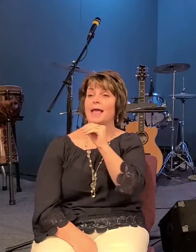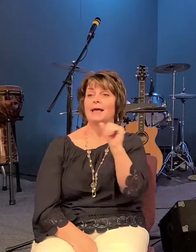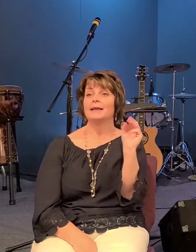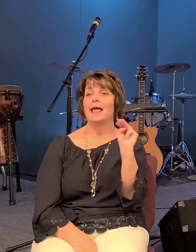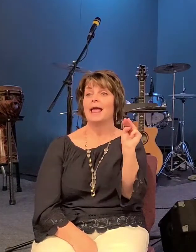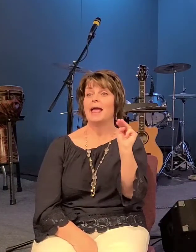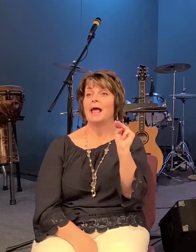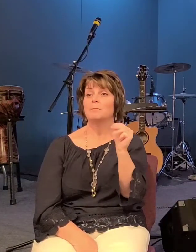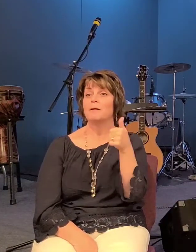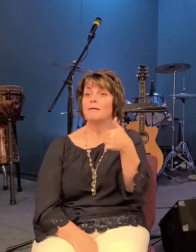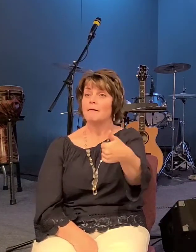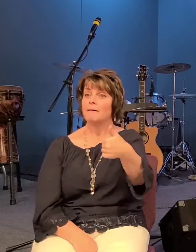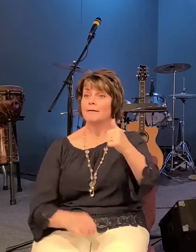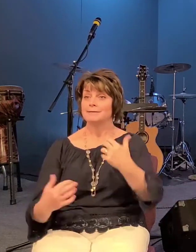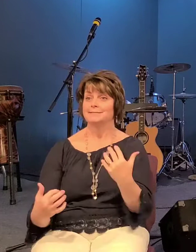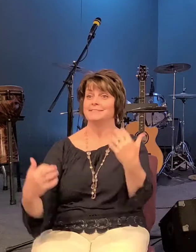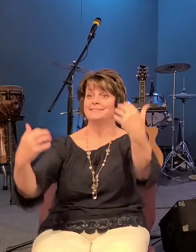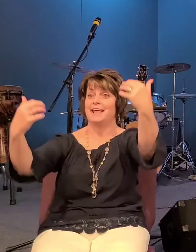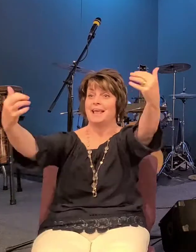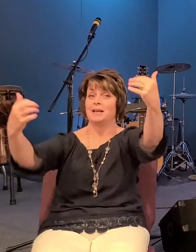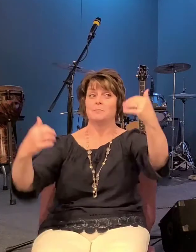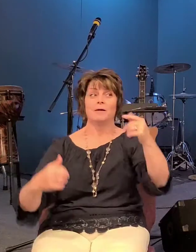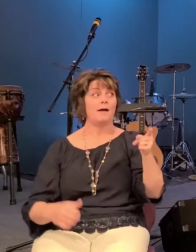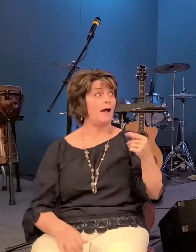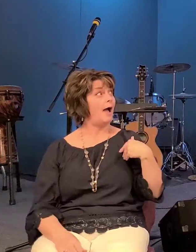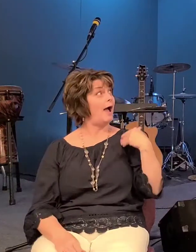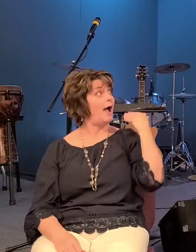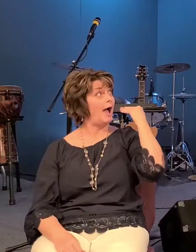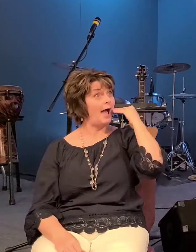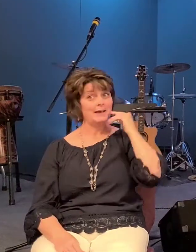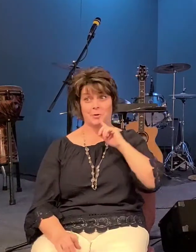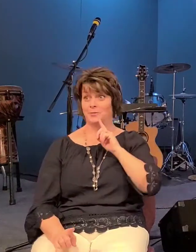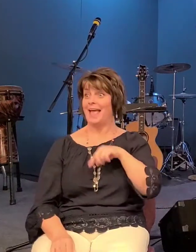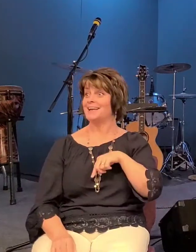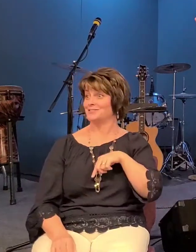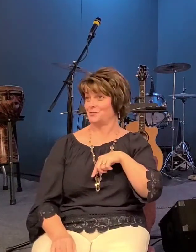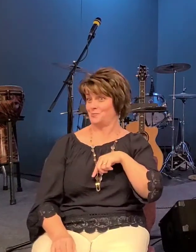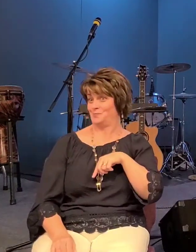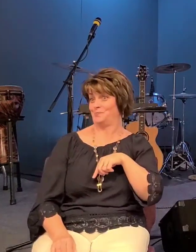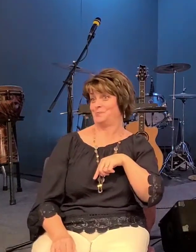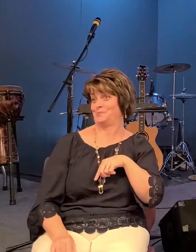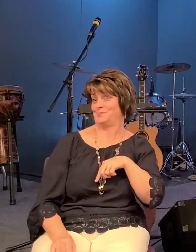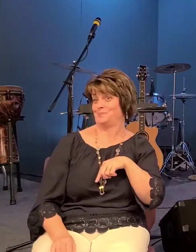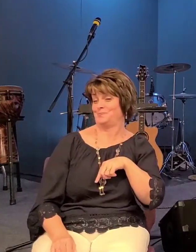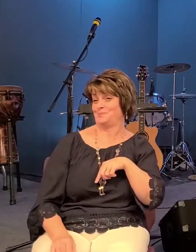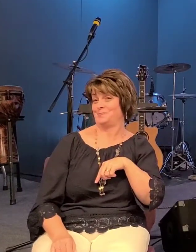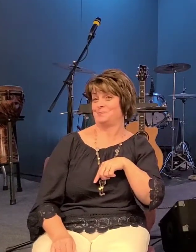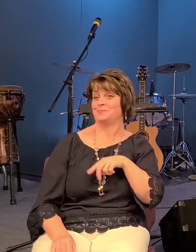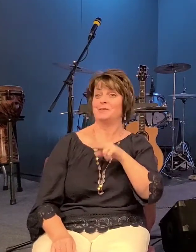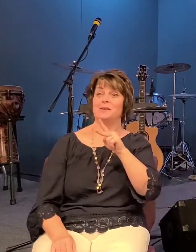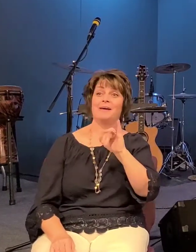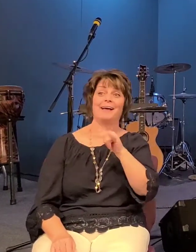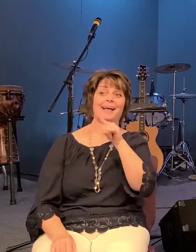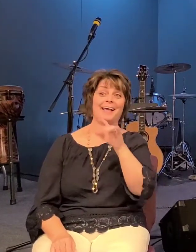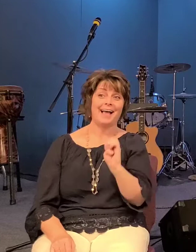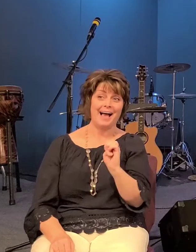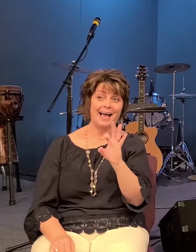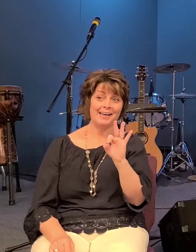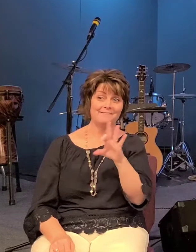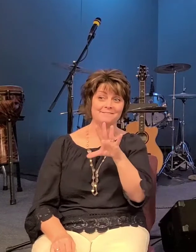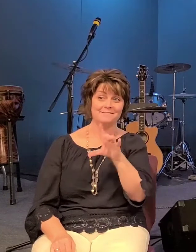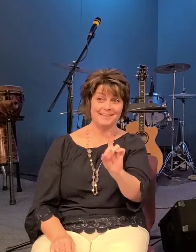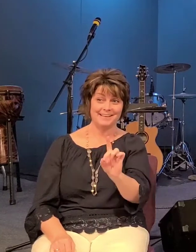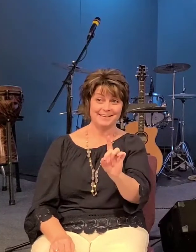that's a good question and i know the answer to that the capacity of kyle field is